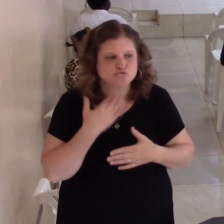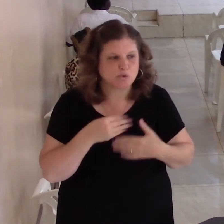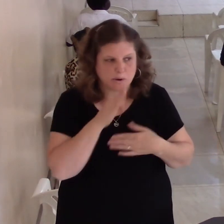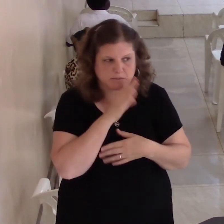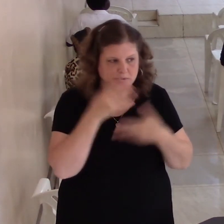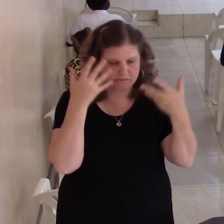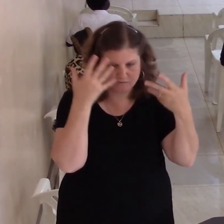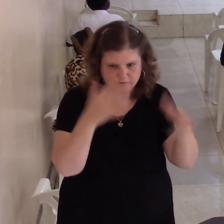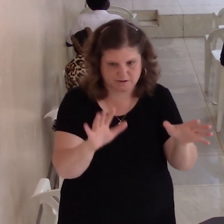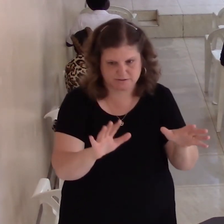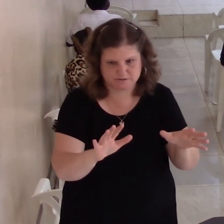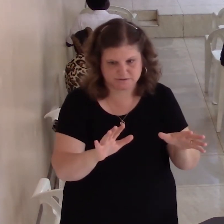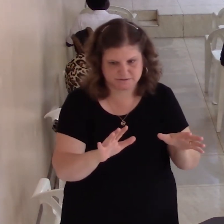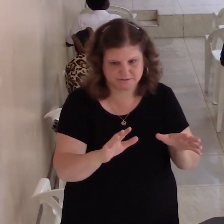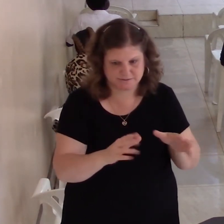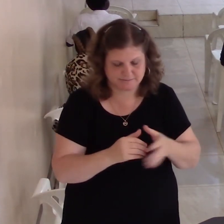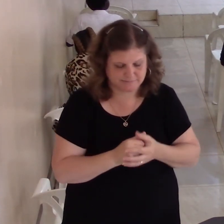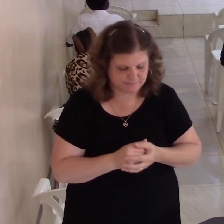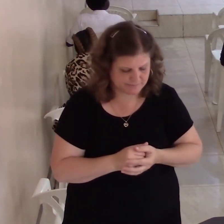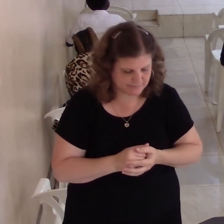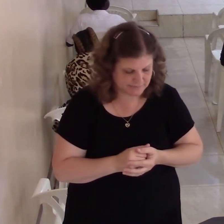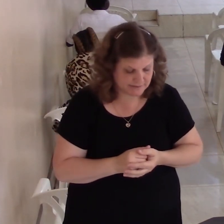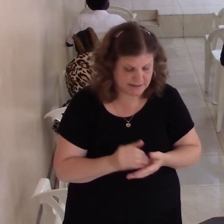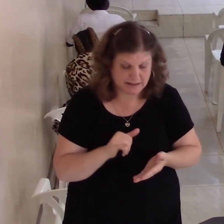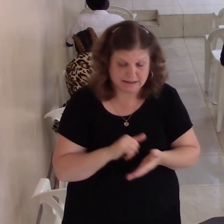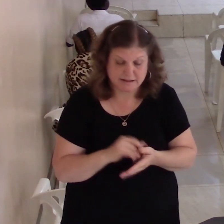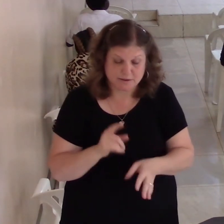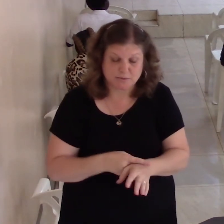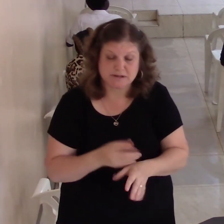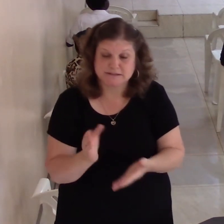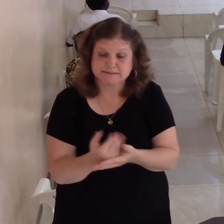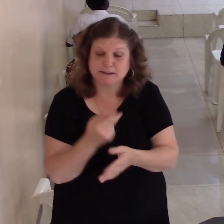And that's when some people would take their very life and even suicides and things.